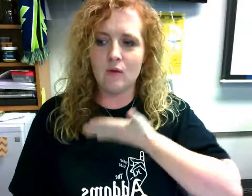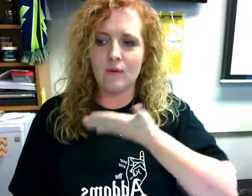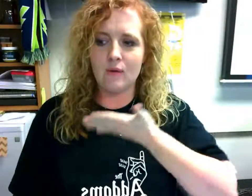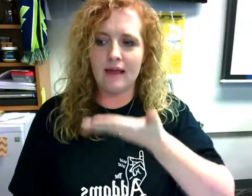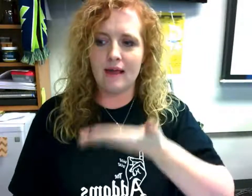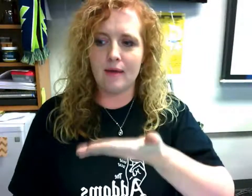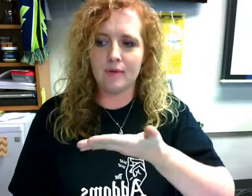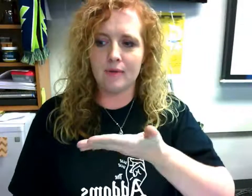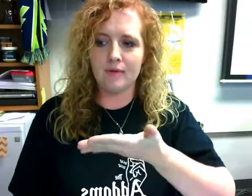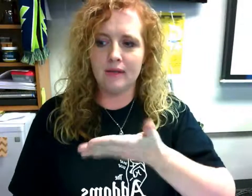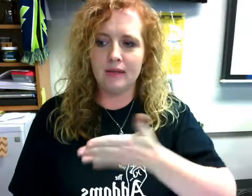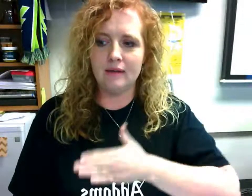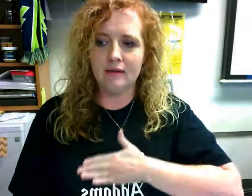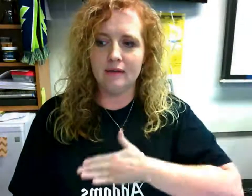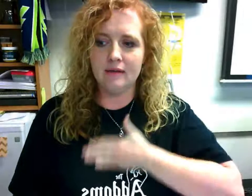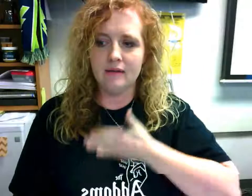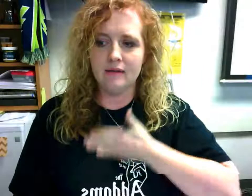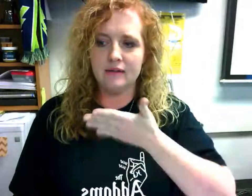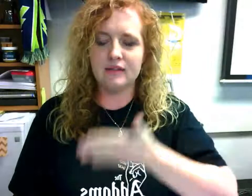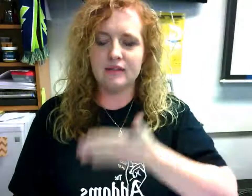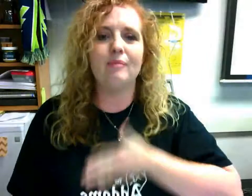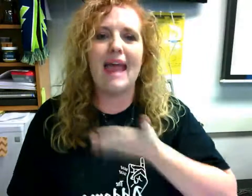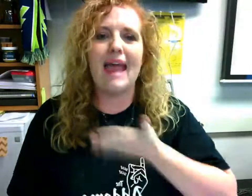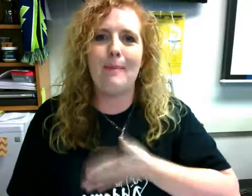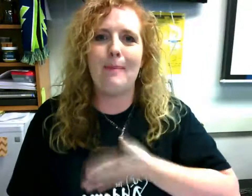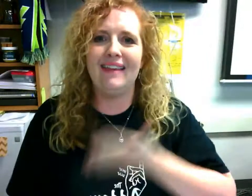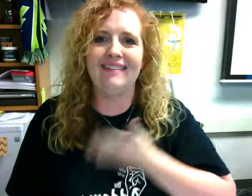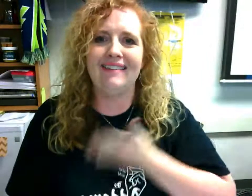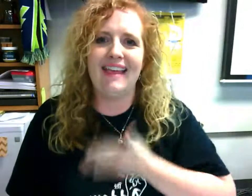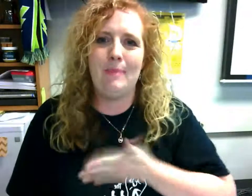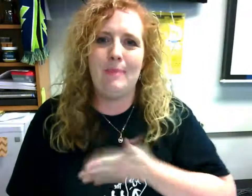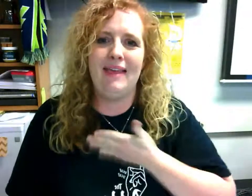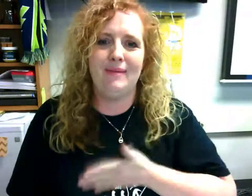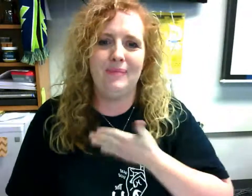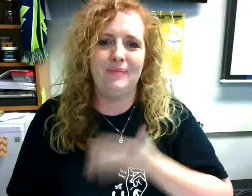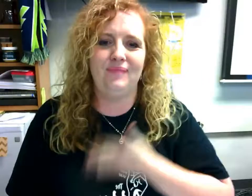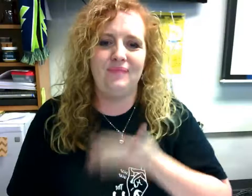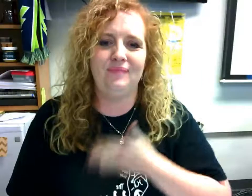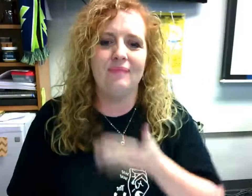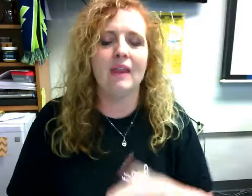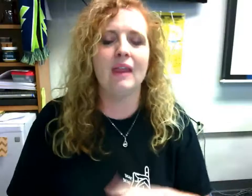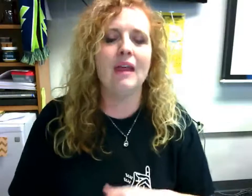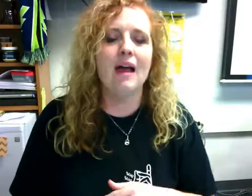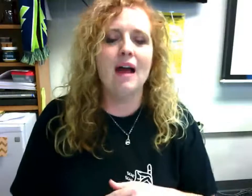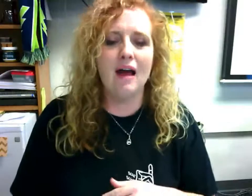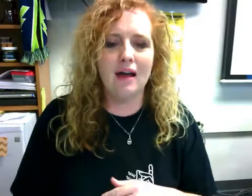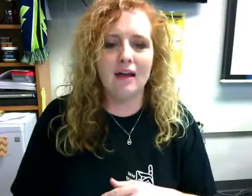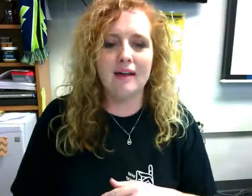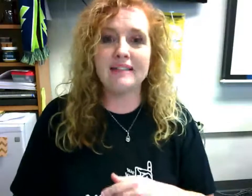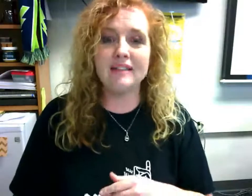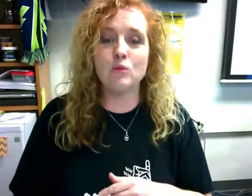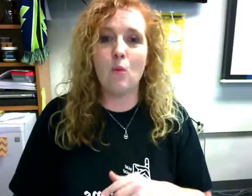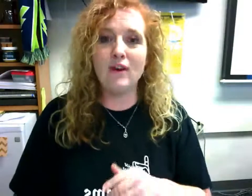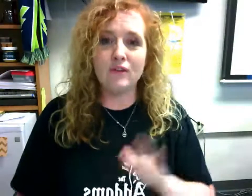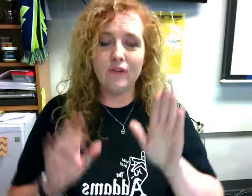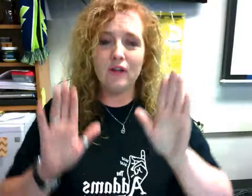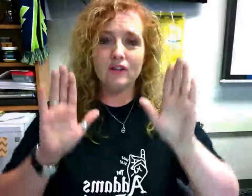um next one is happy with an open B and you're just using your with your chest uh you're